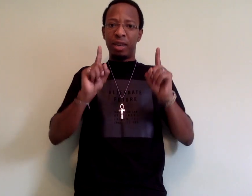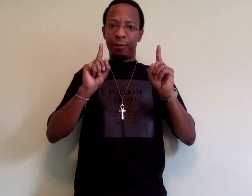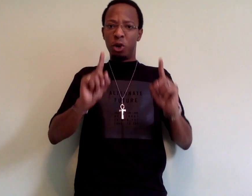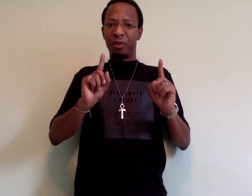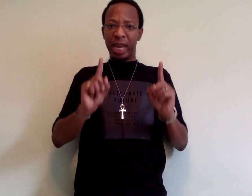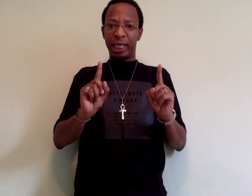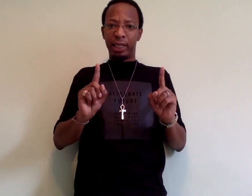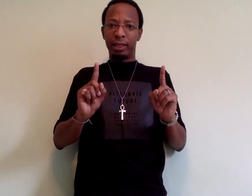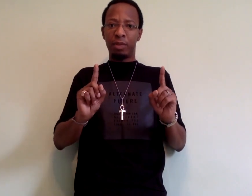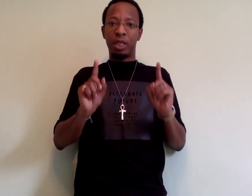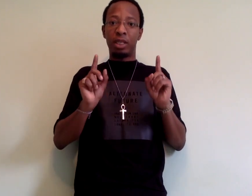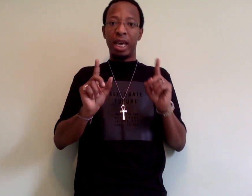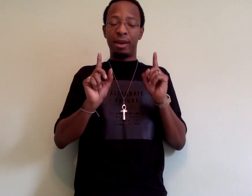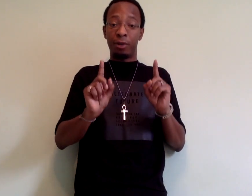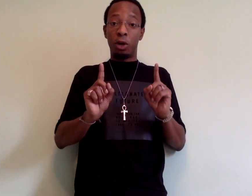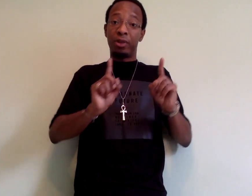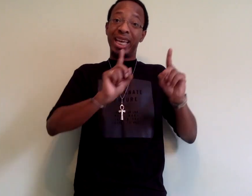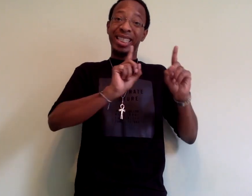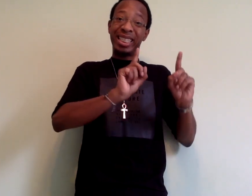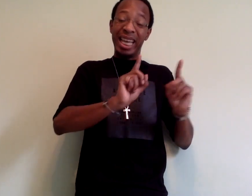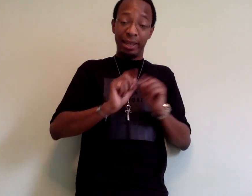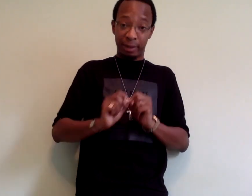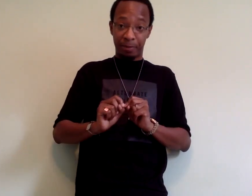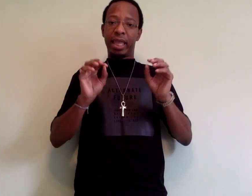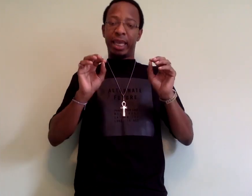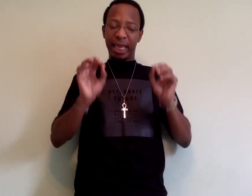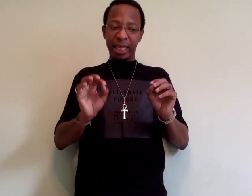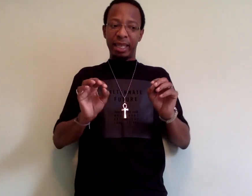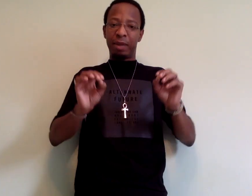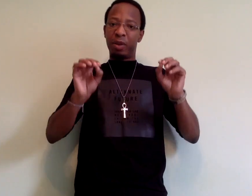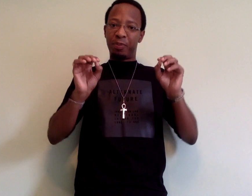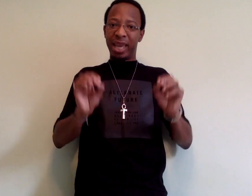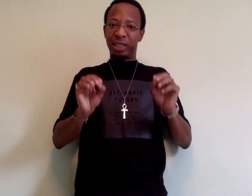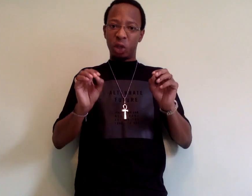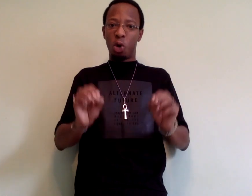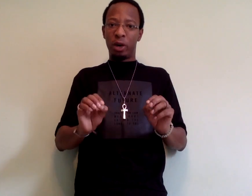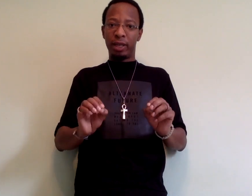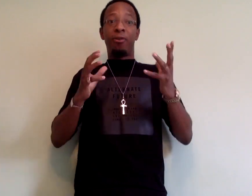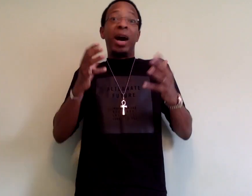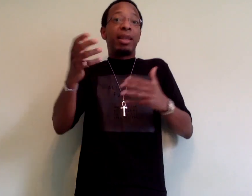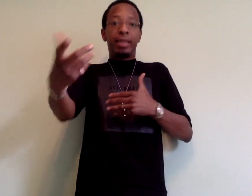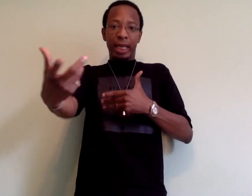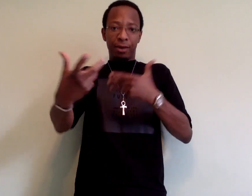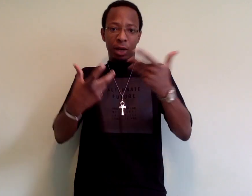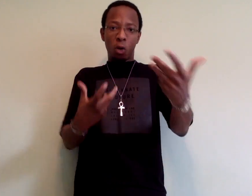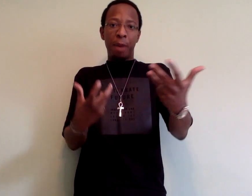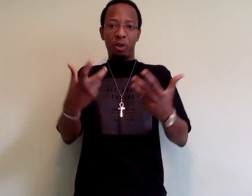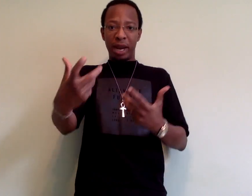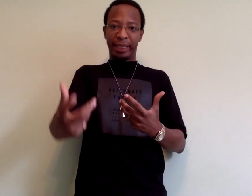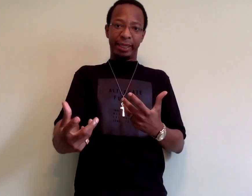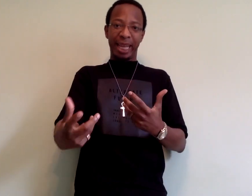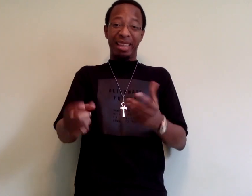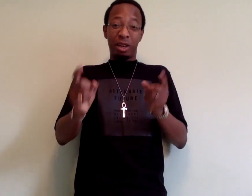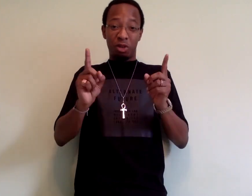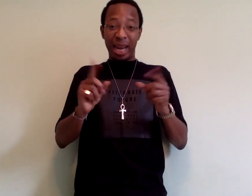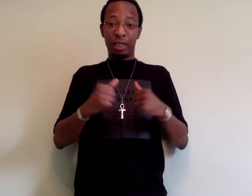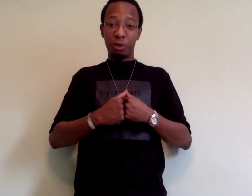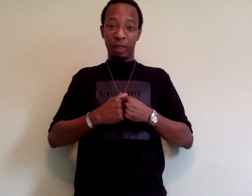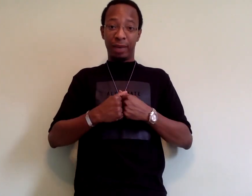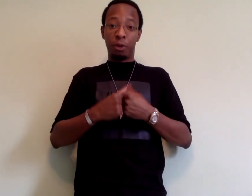a form of nationalism that does not involve statism. The key is that it be based on voluntary cooperation at the grassroots level